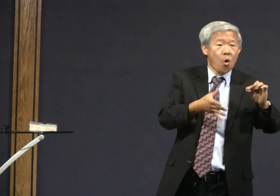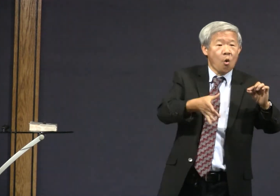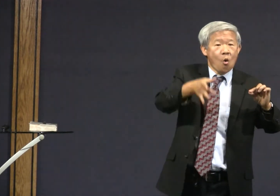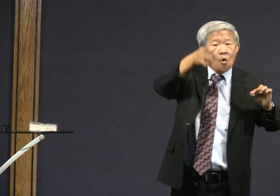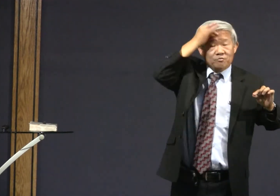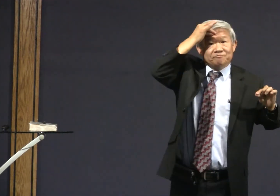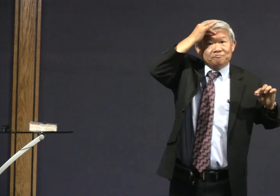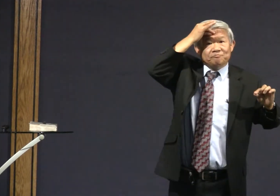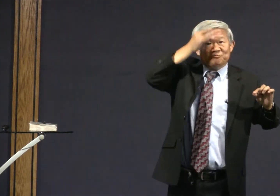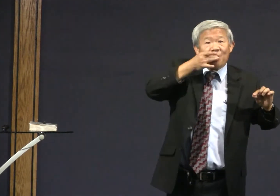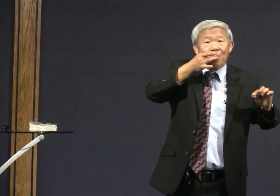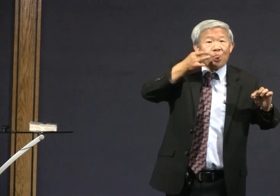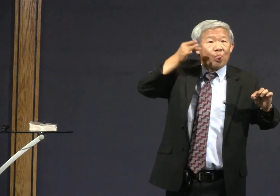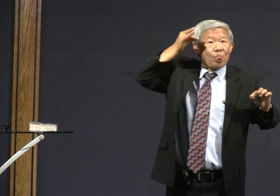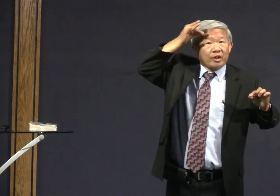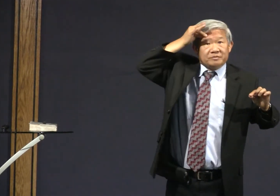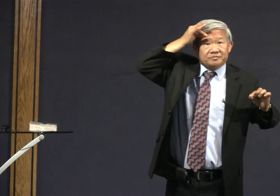they had experience when you